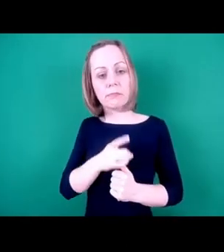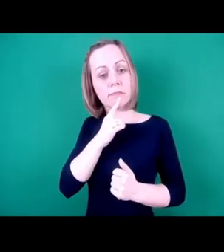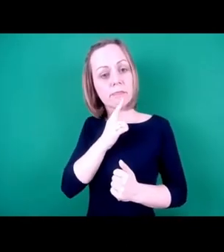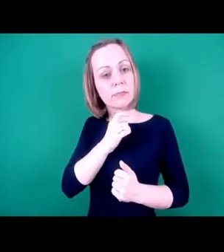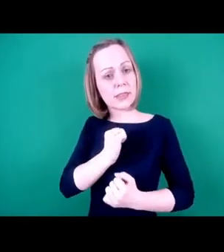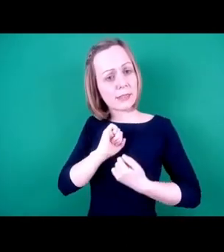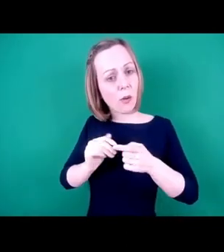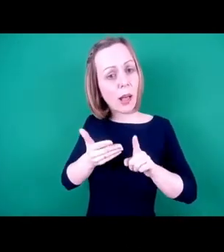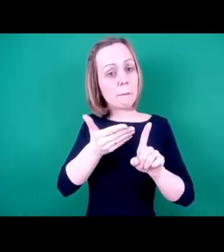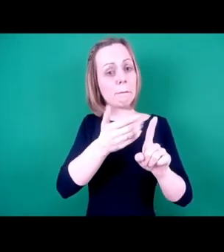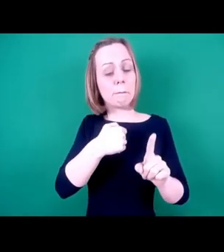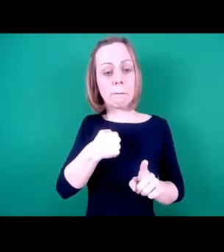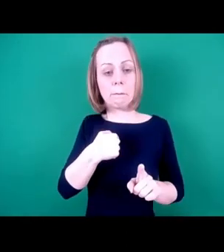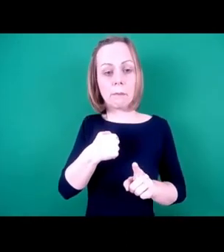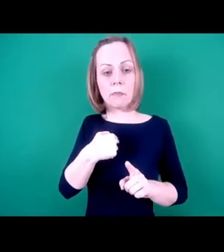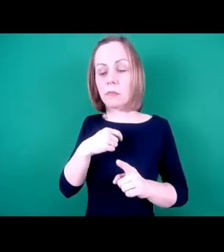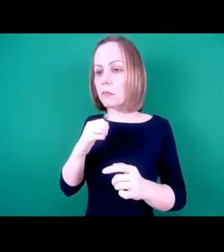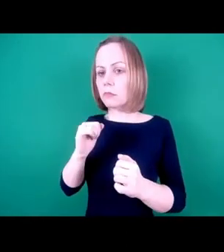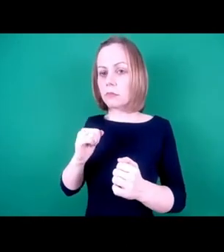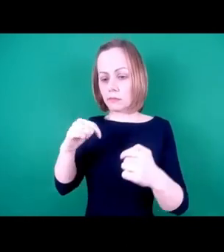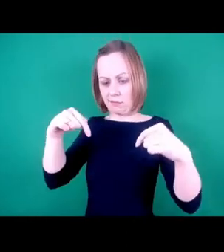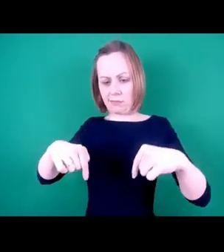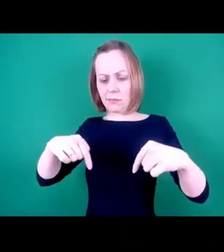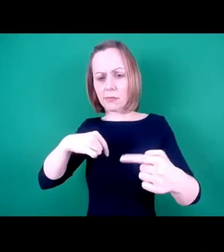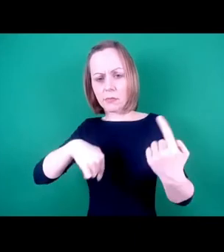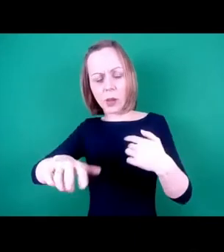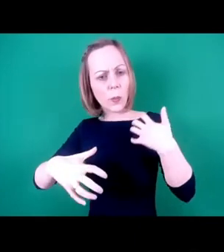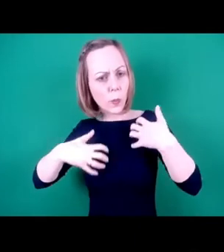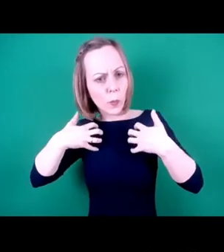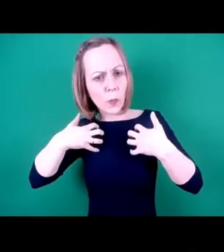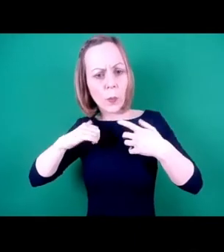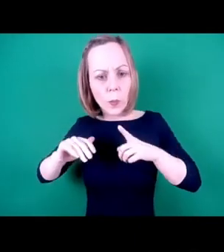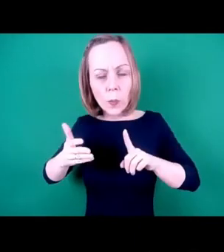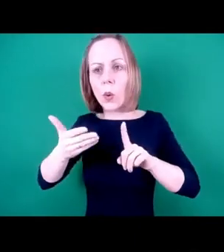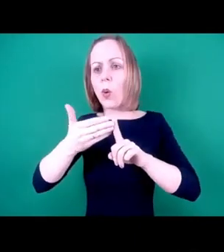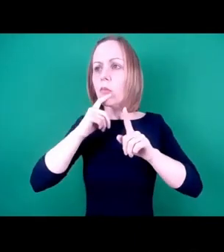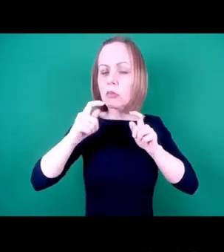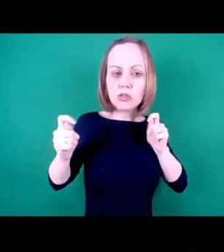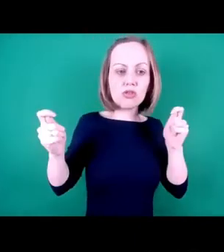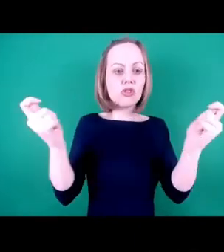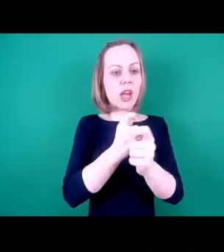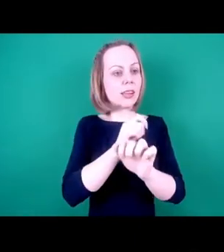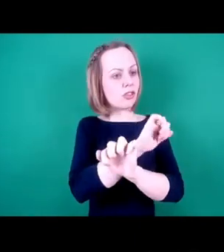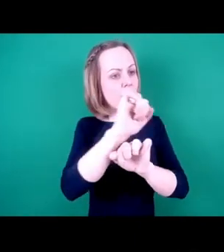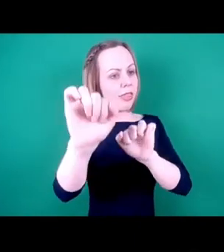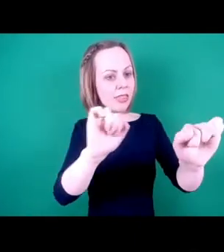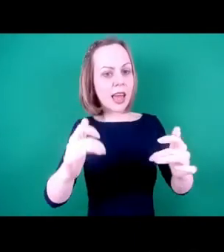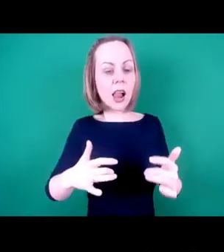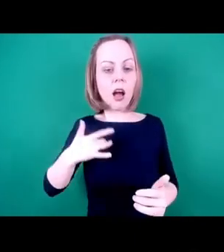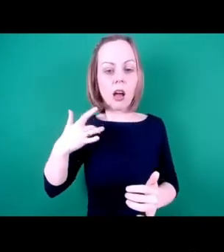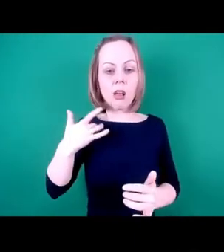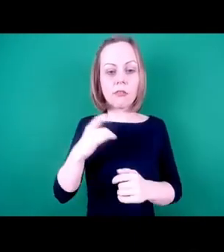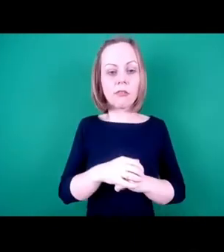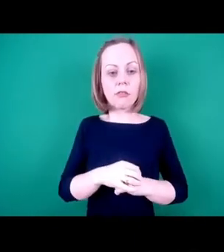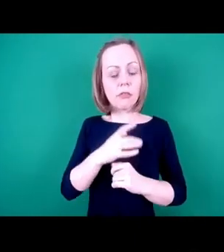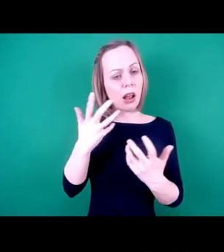that together in Milton Keynes, can transform the lives of people living with a learning disability. And we celebrate this with